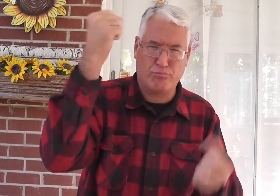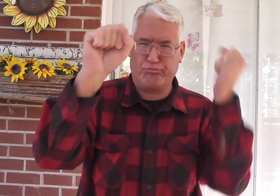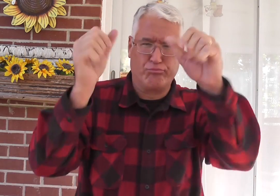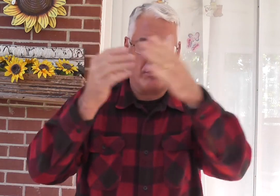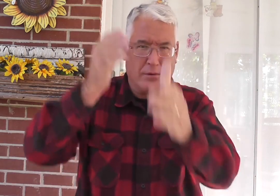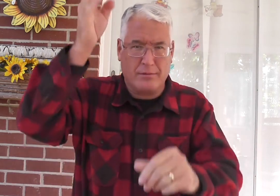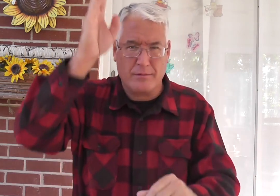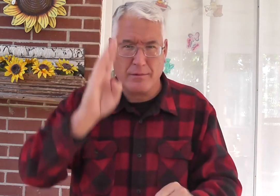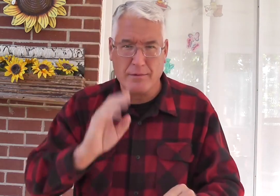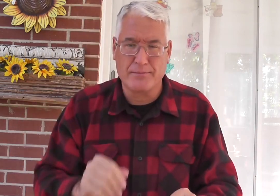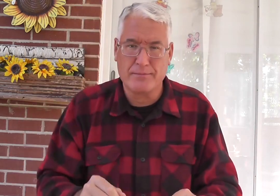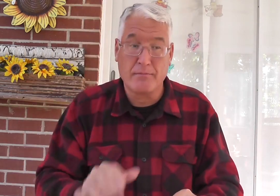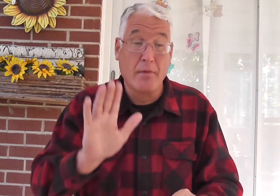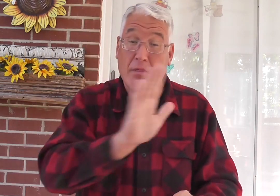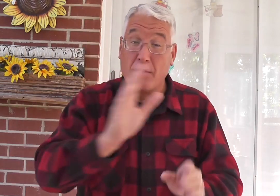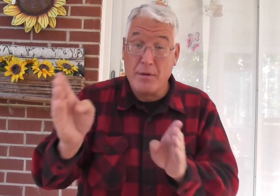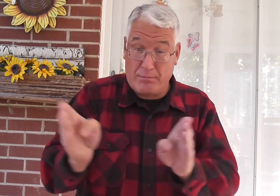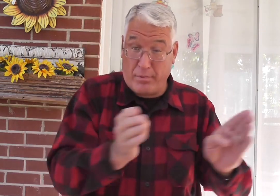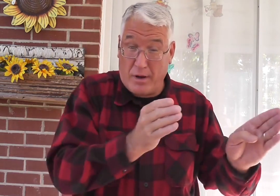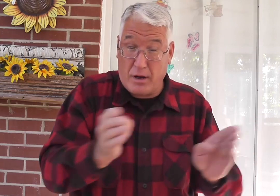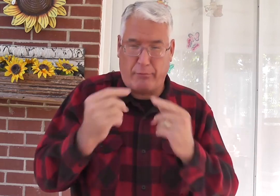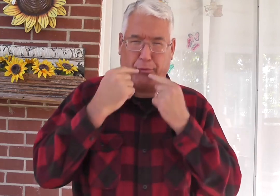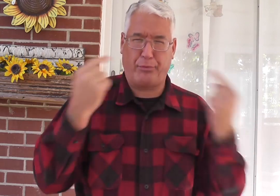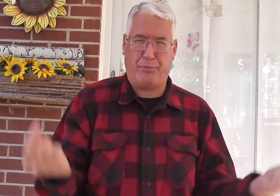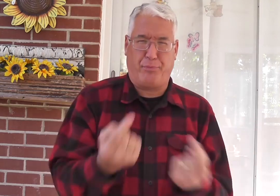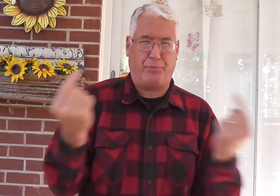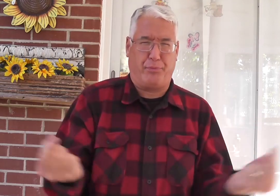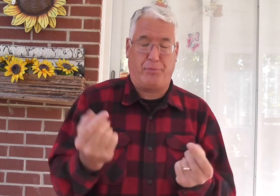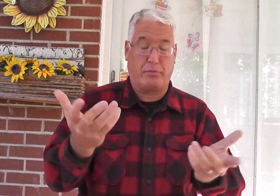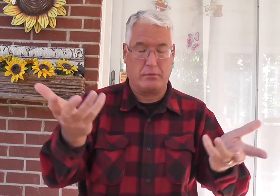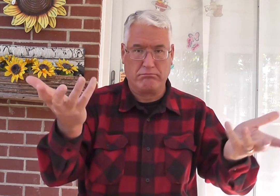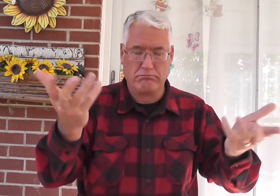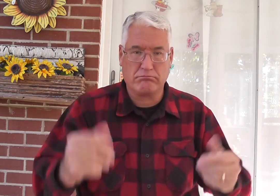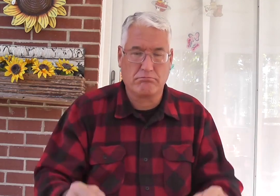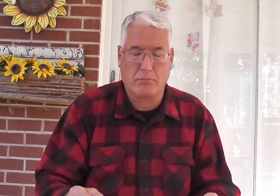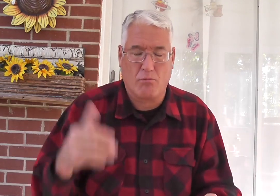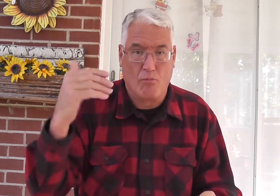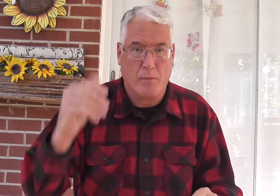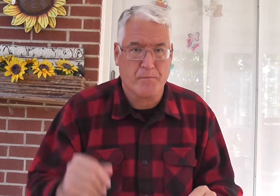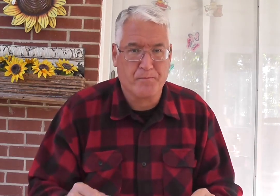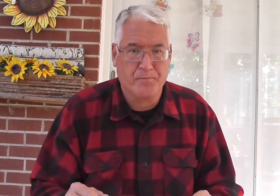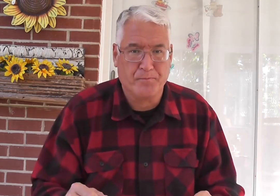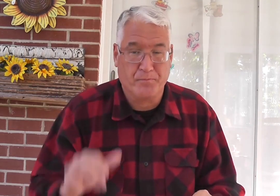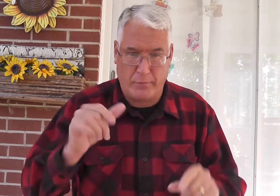even though they rebelled against him. They behaved sinful.